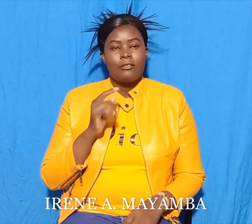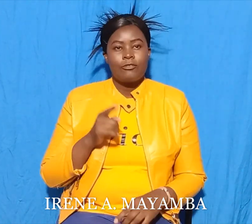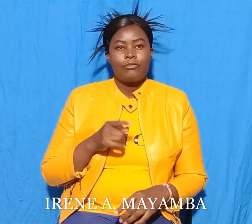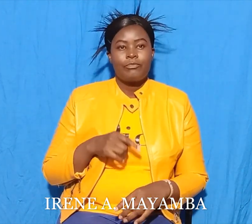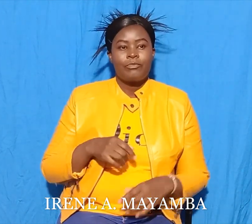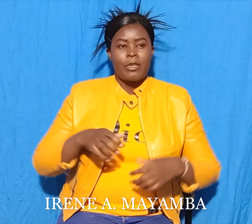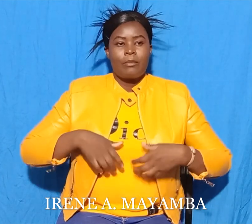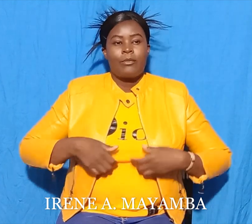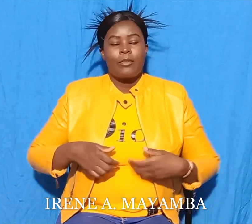said,